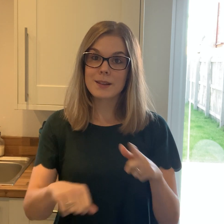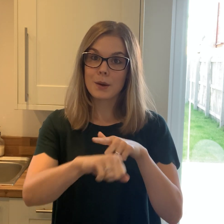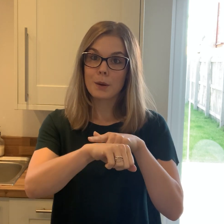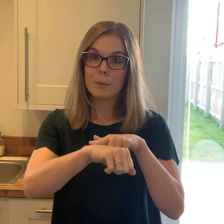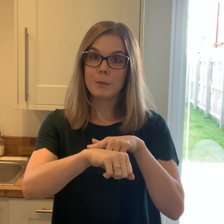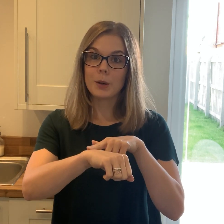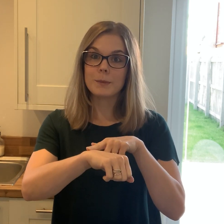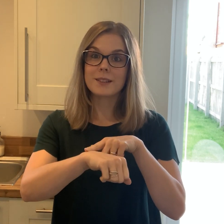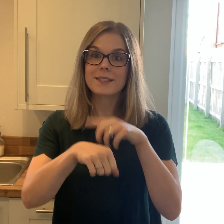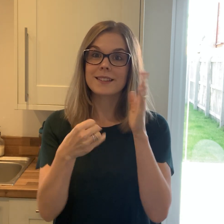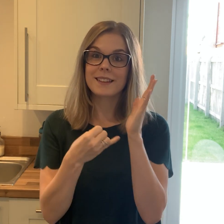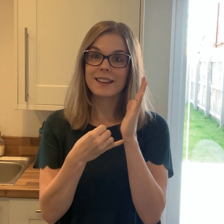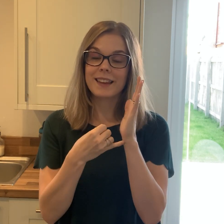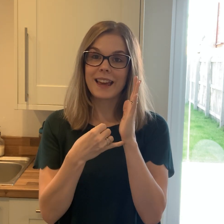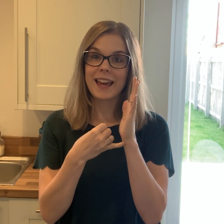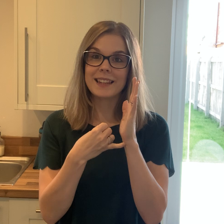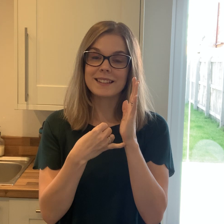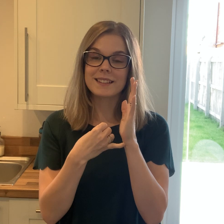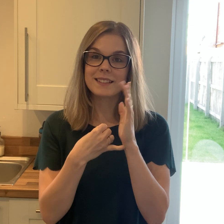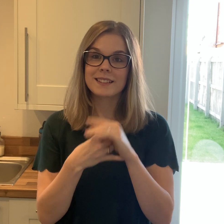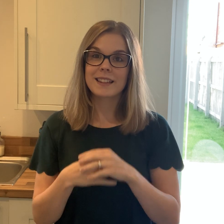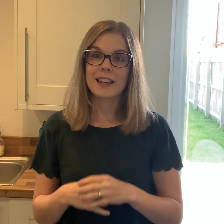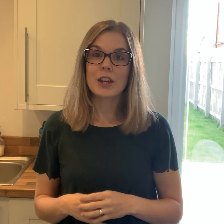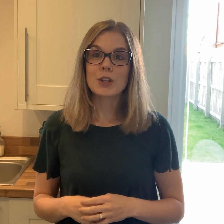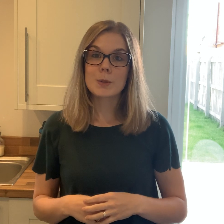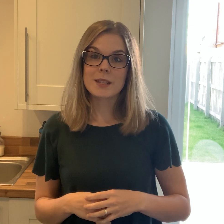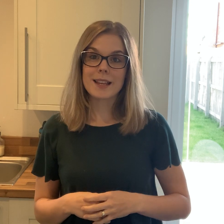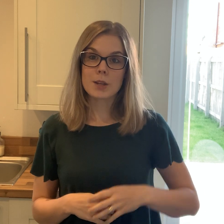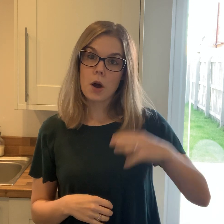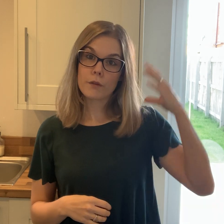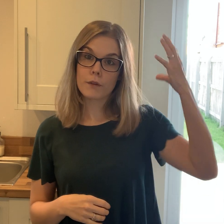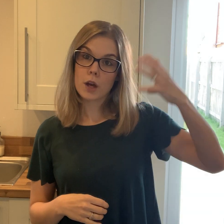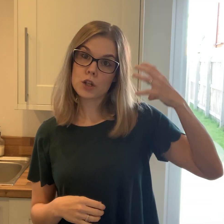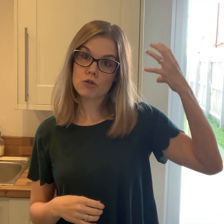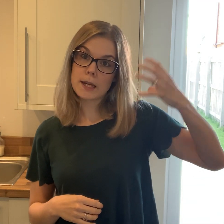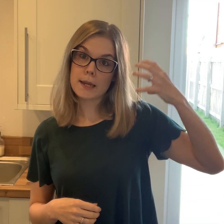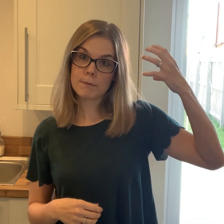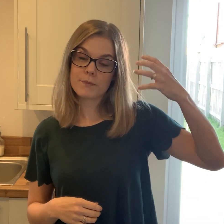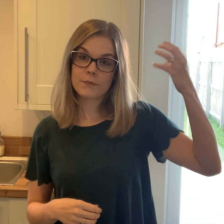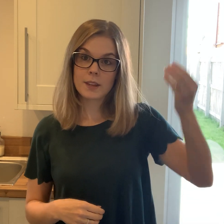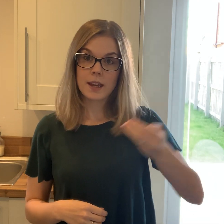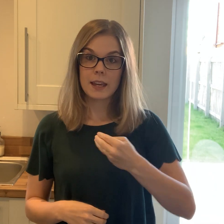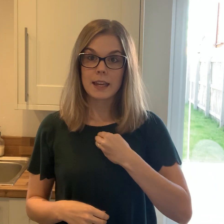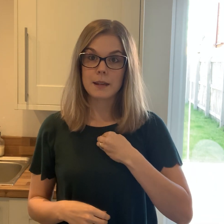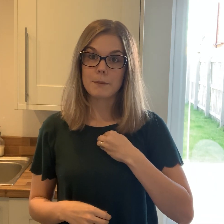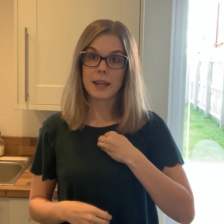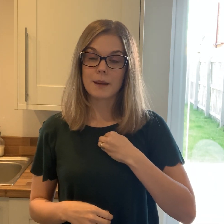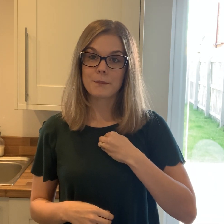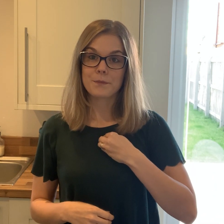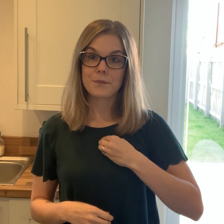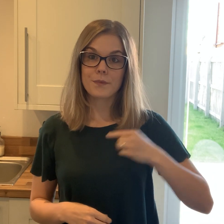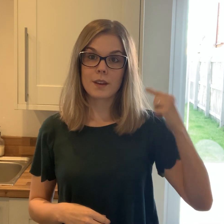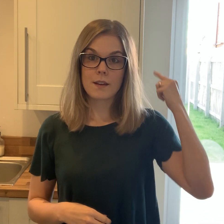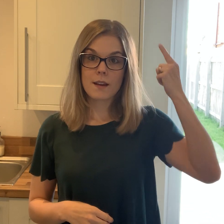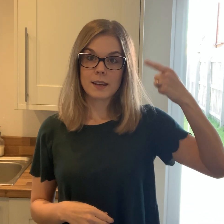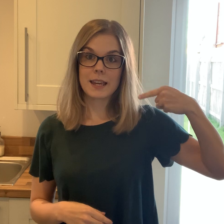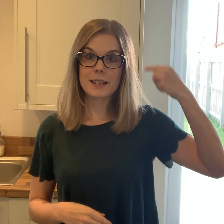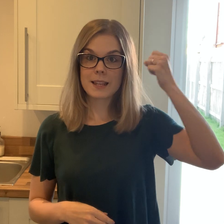moment end. You set off a dream in me, getting